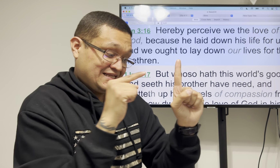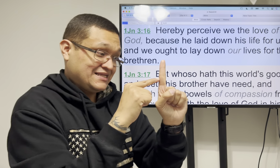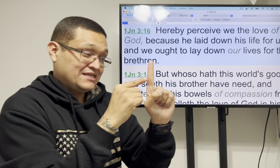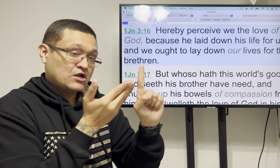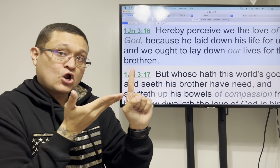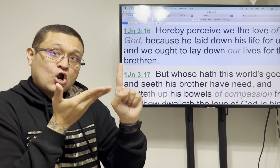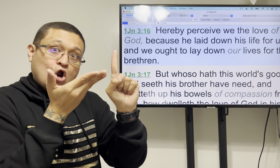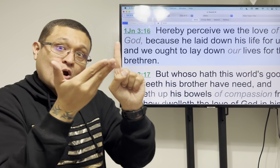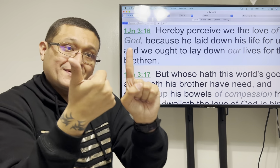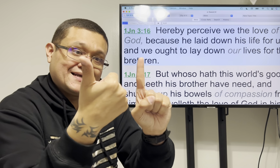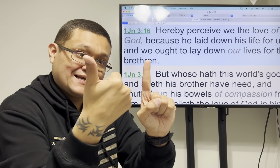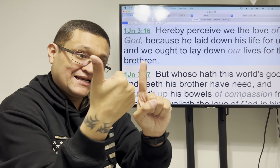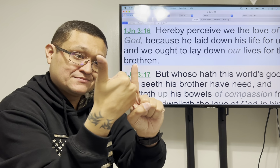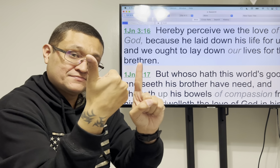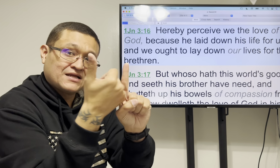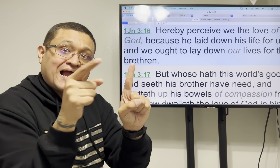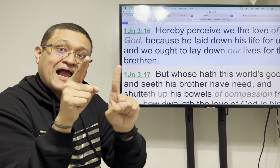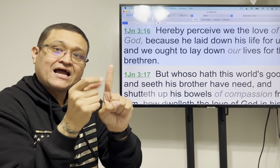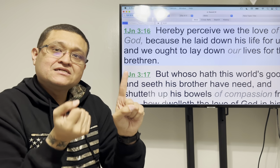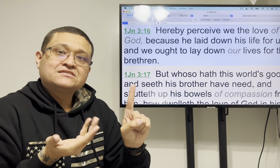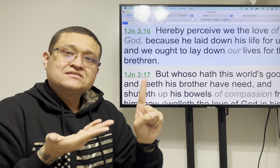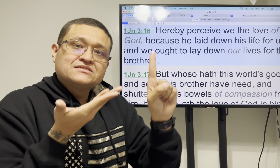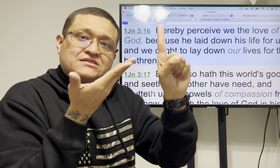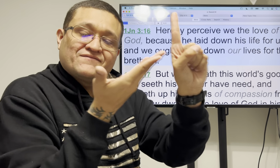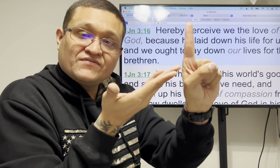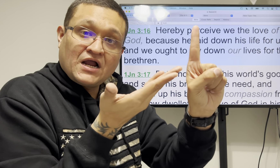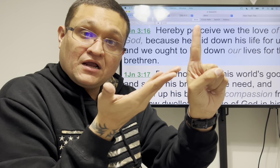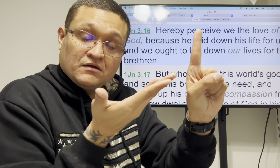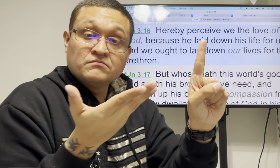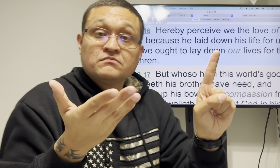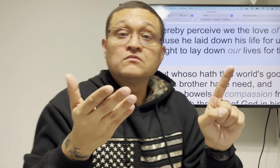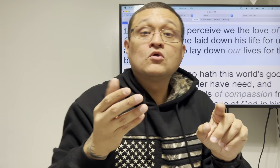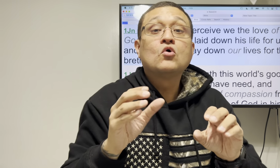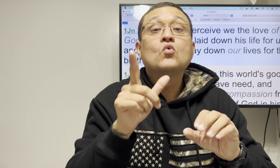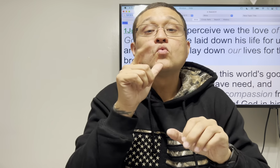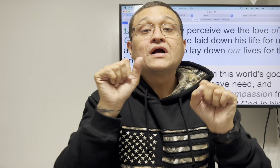he laid down his life to save us he was a sacrifice